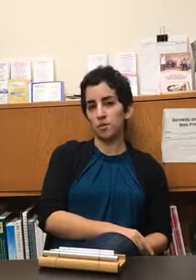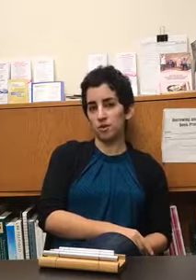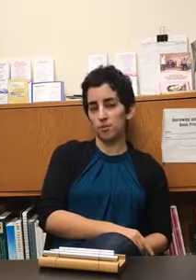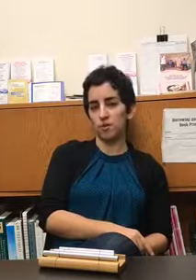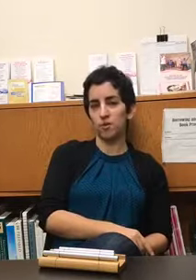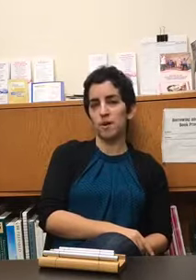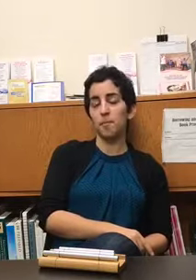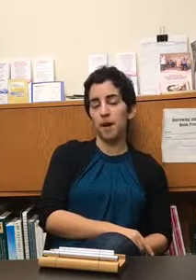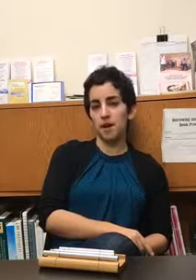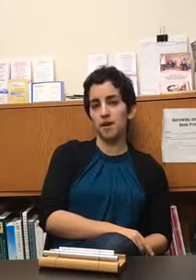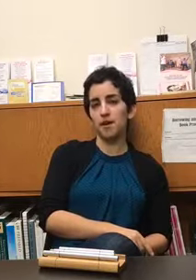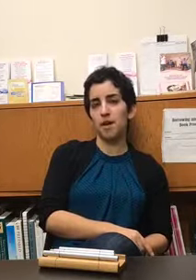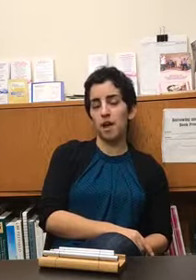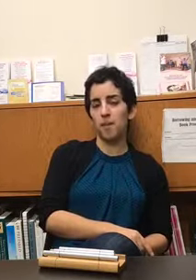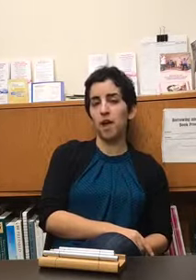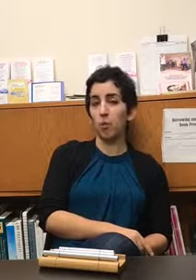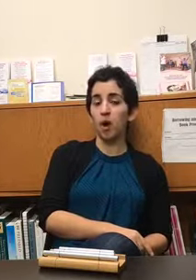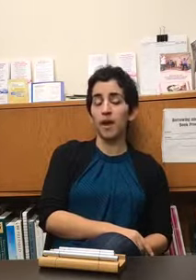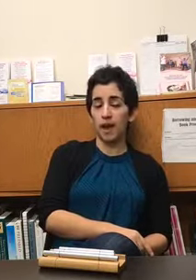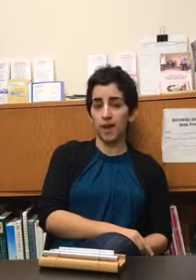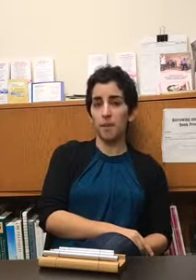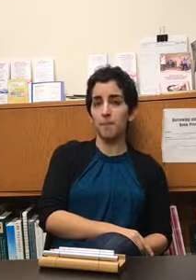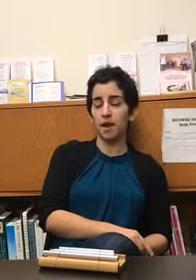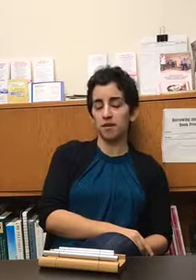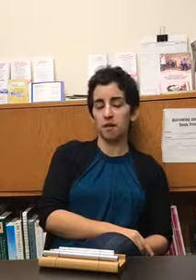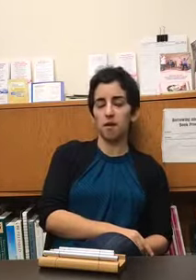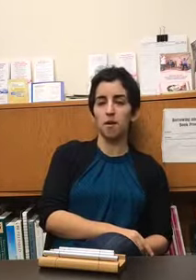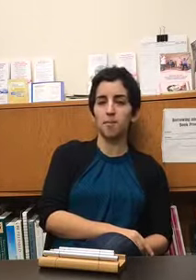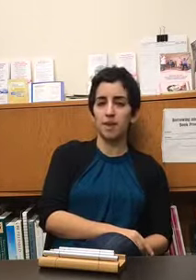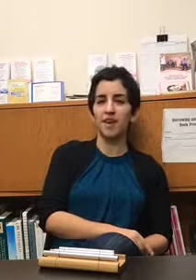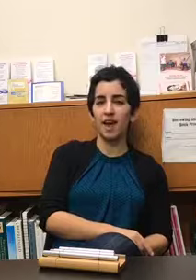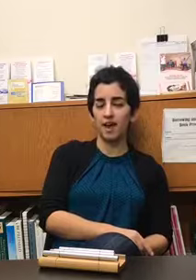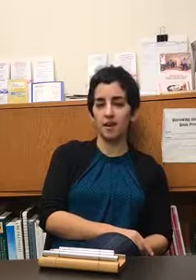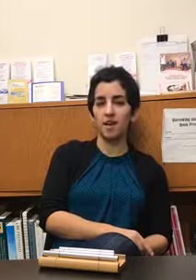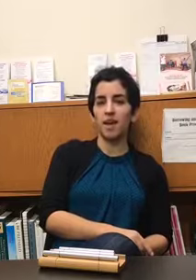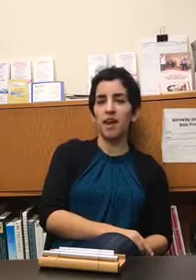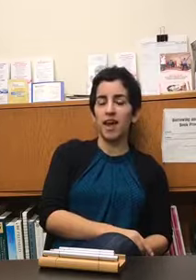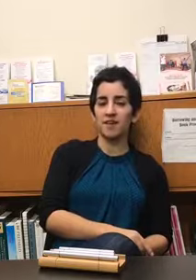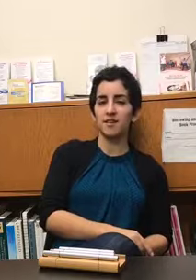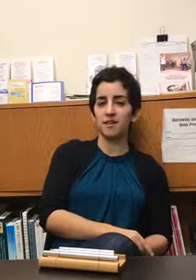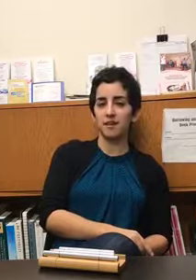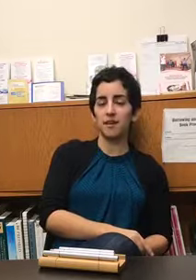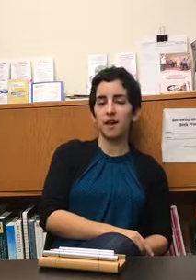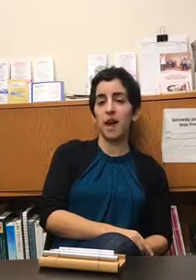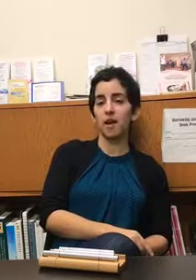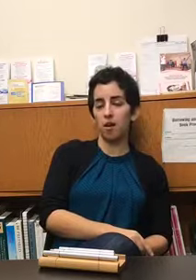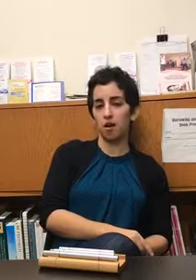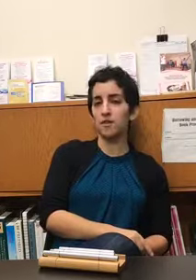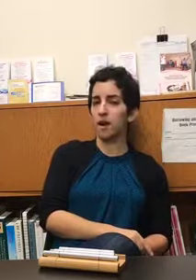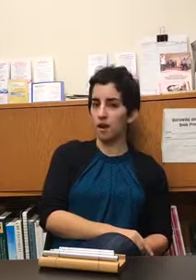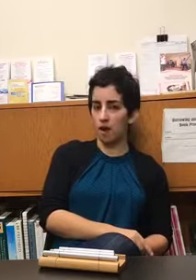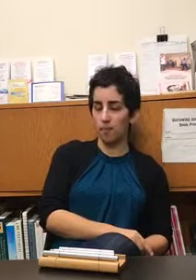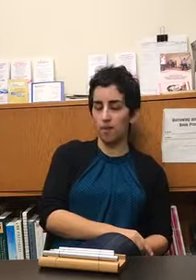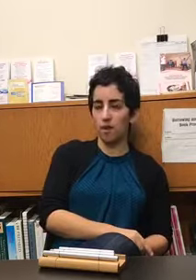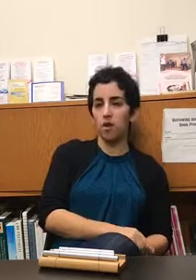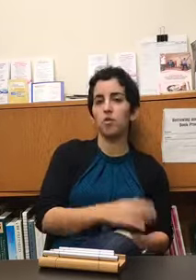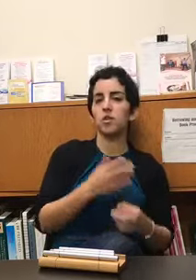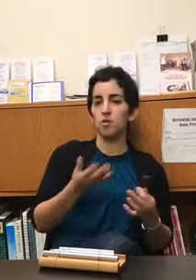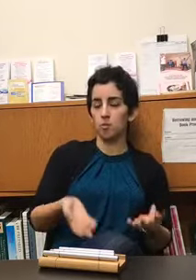.mayabenatar.com you can learn more